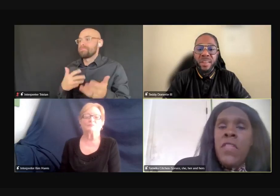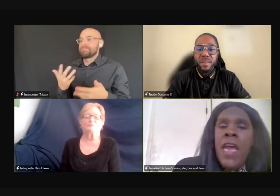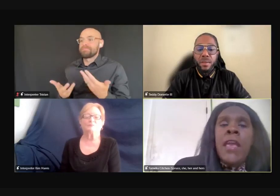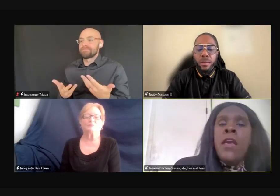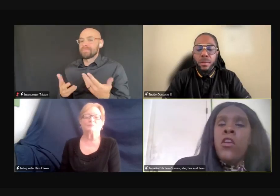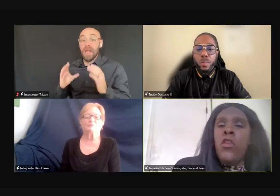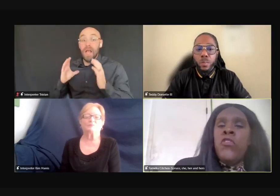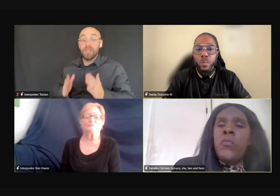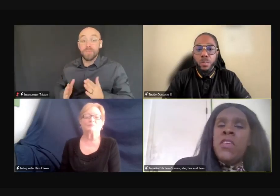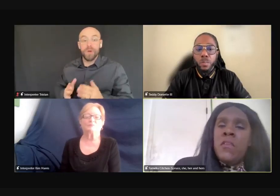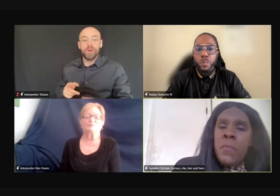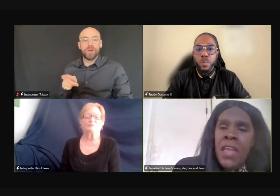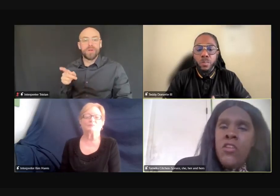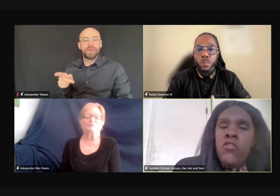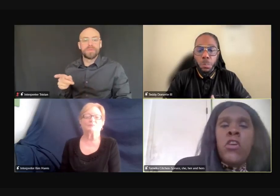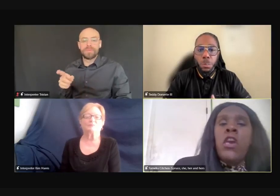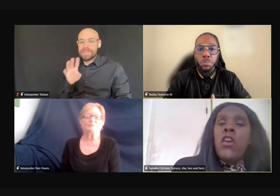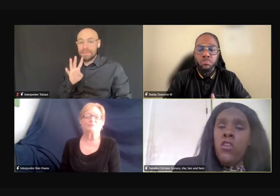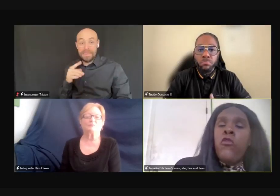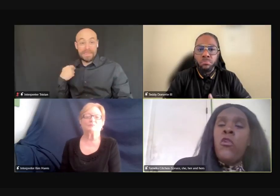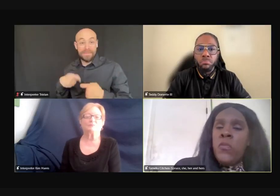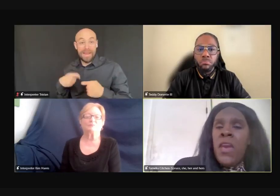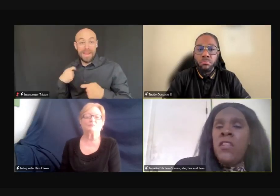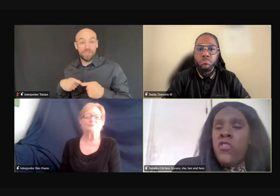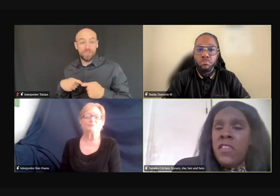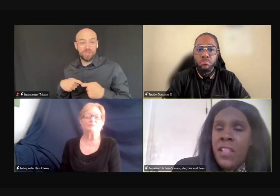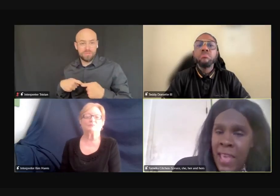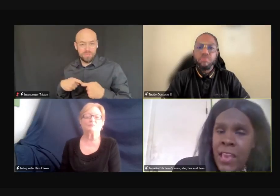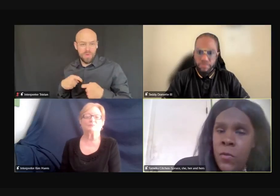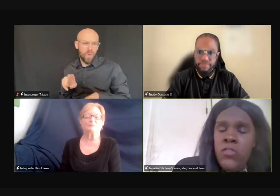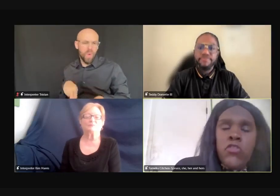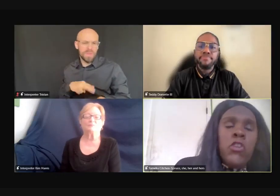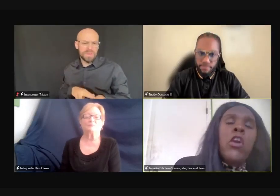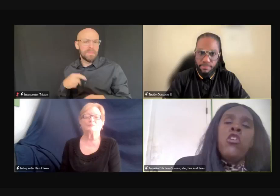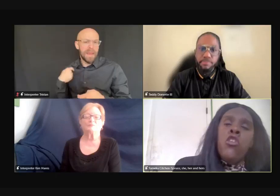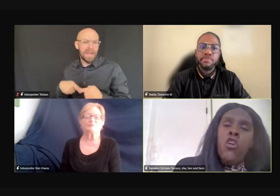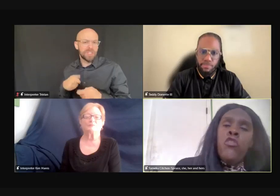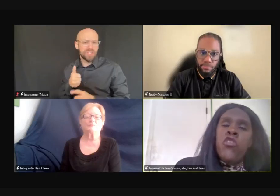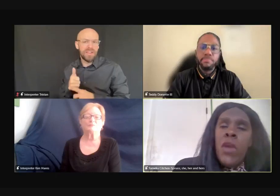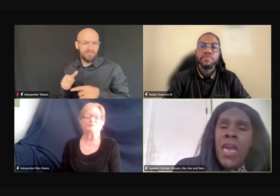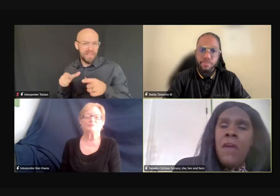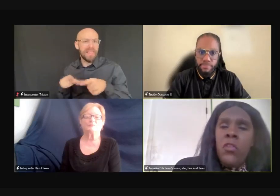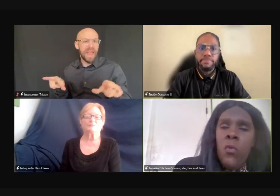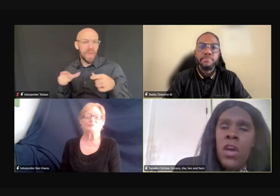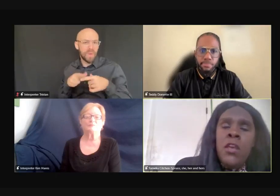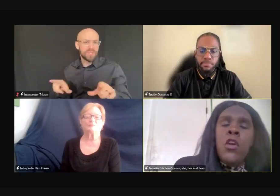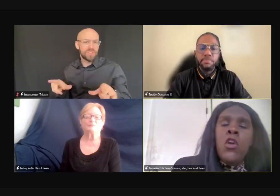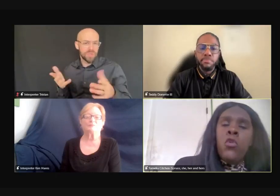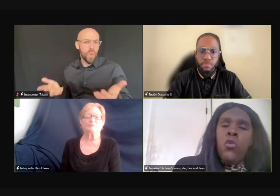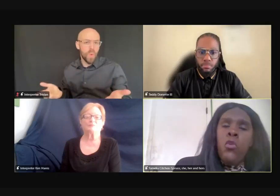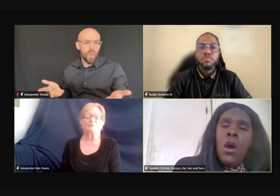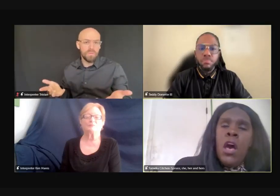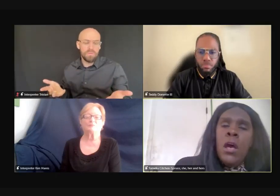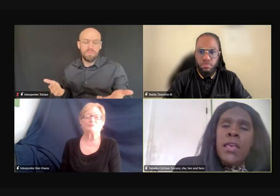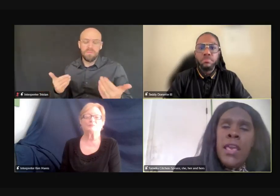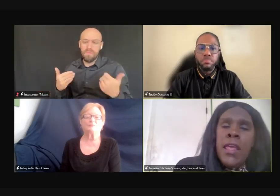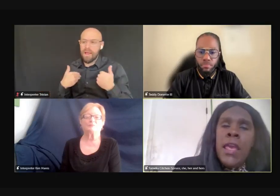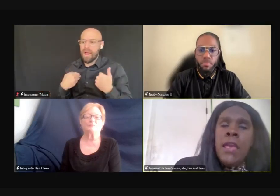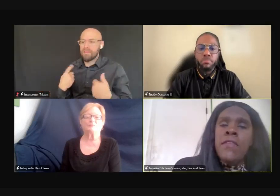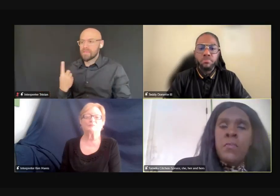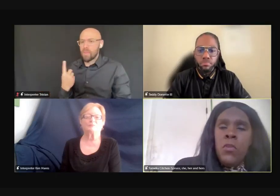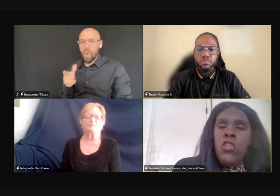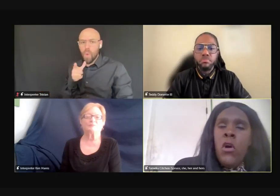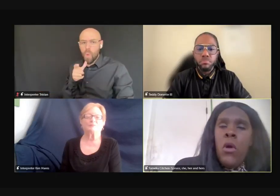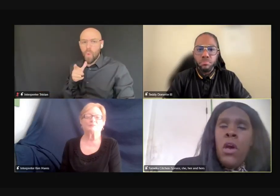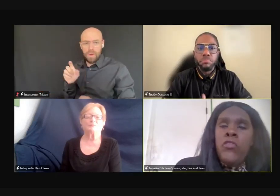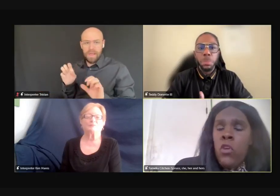customer that, you know, speaks Spanish, you know, of course, Spanish is a language, you know, so you have someone who can,